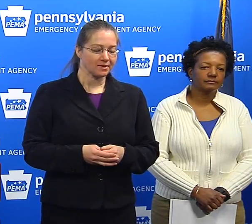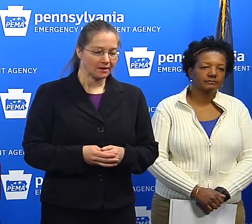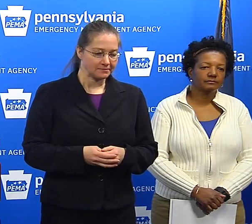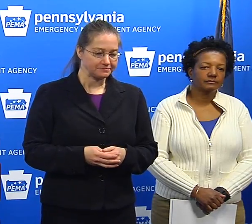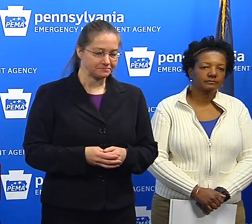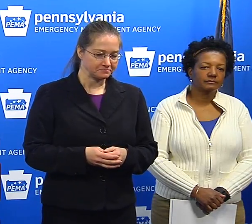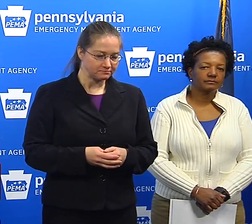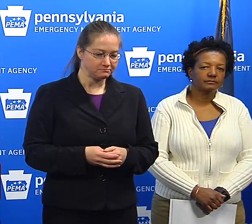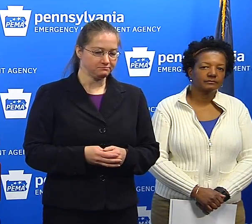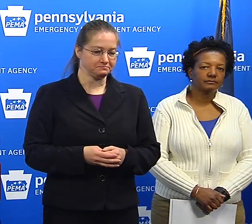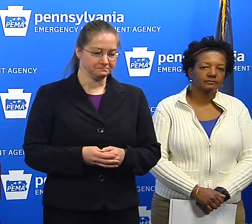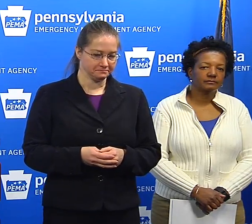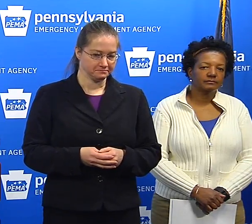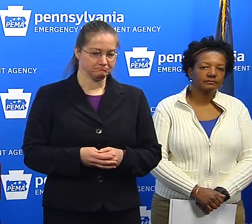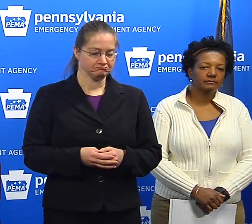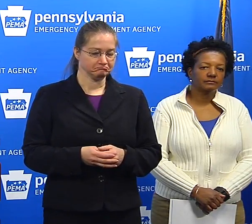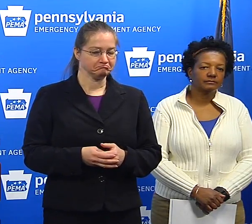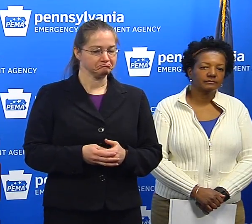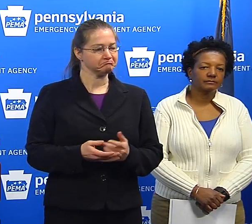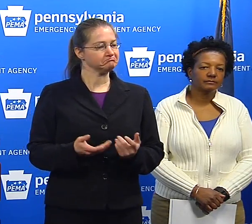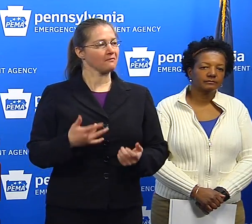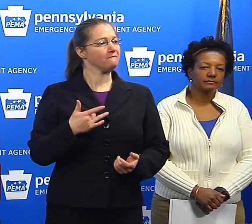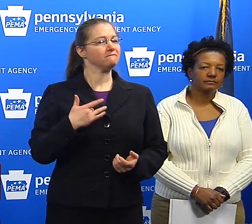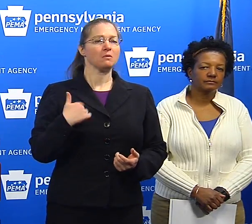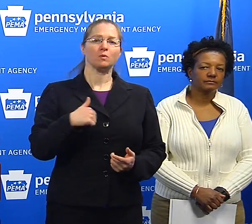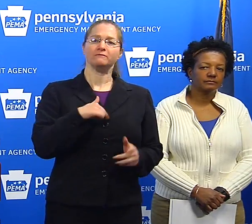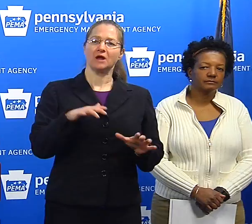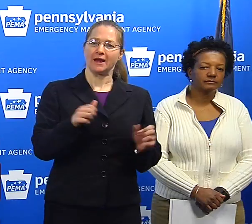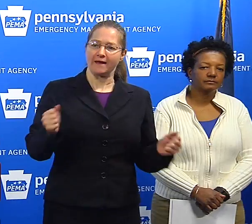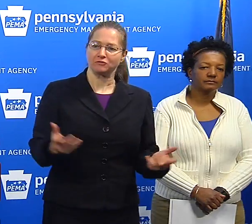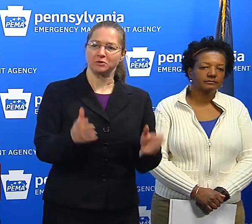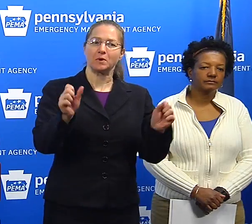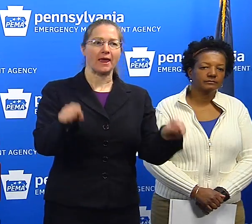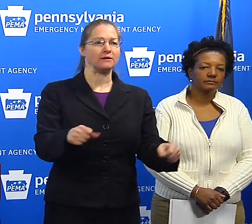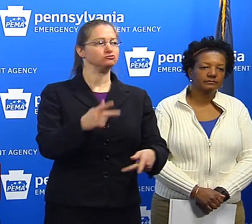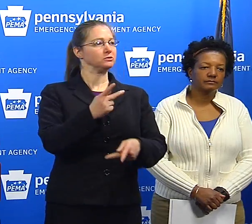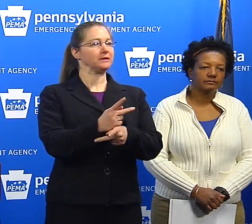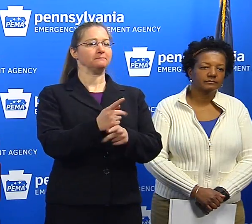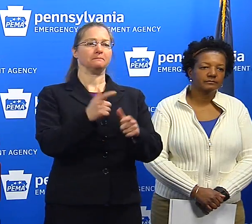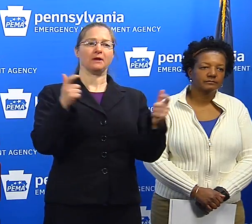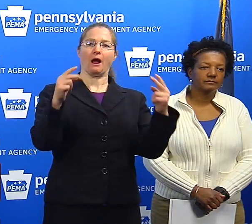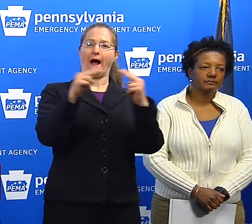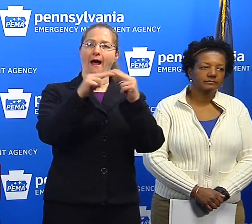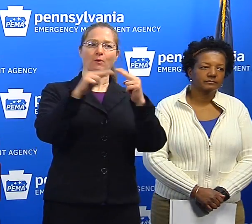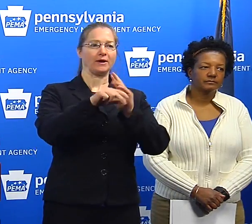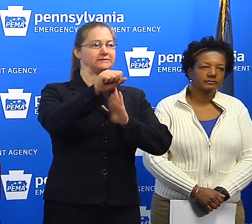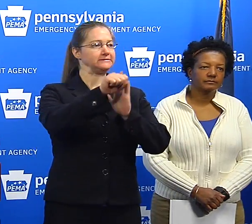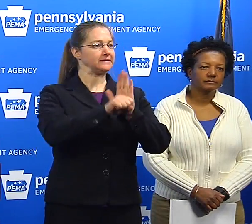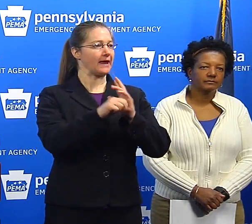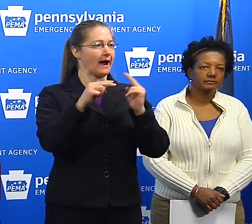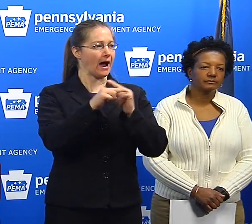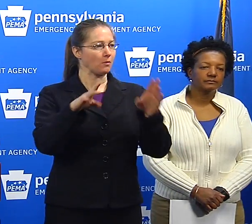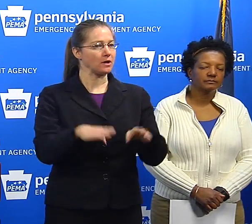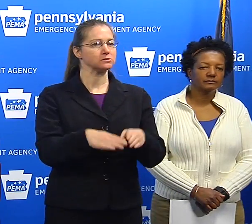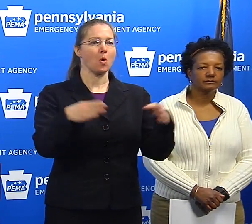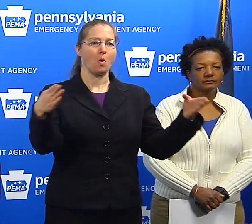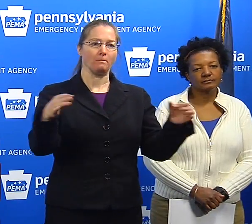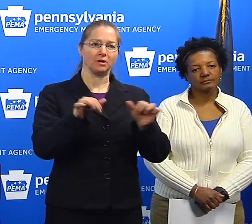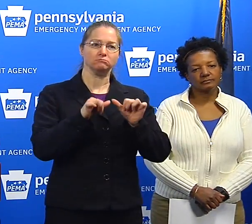done everything I think we can to keep the major roads open. The state highways are open.